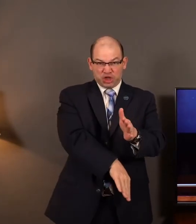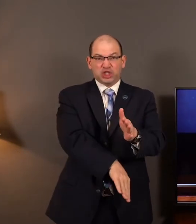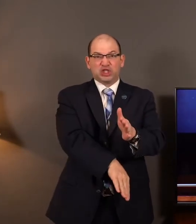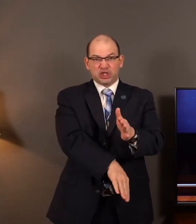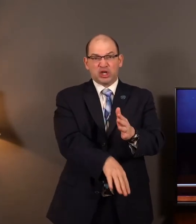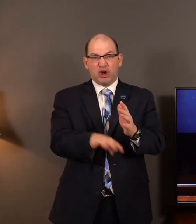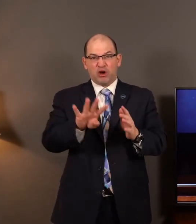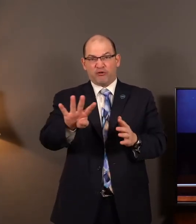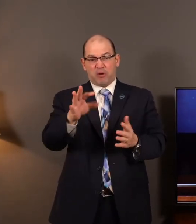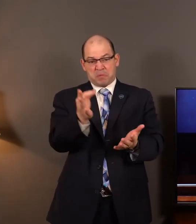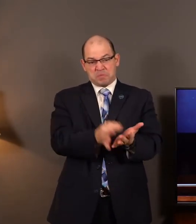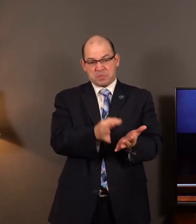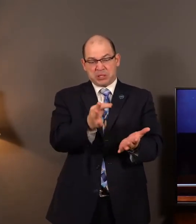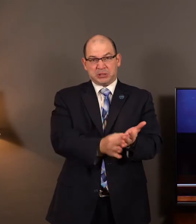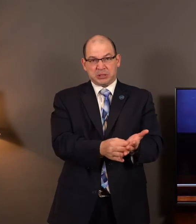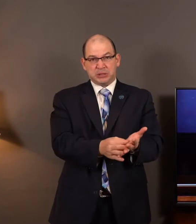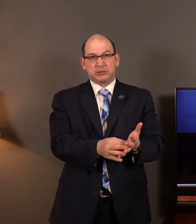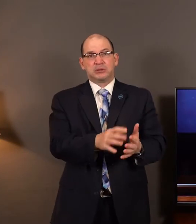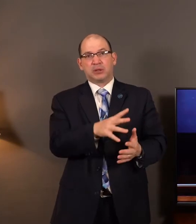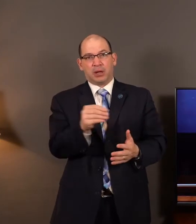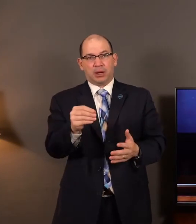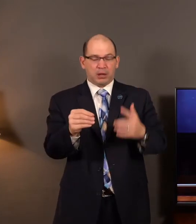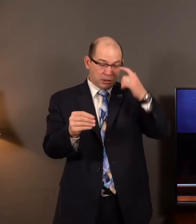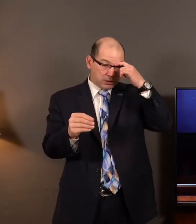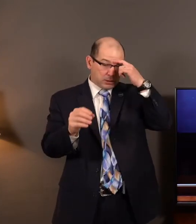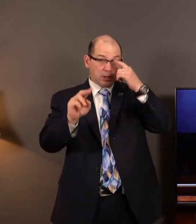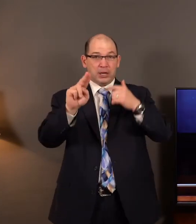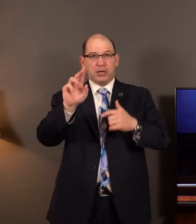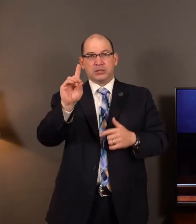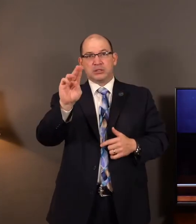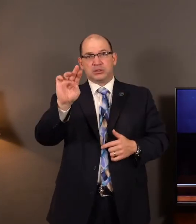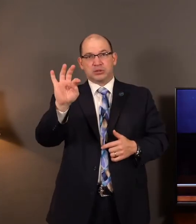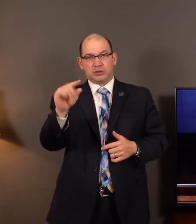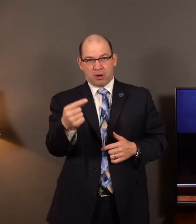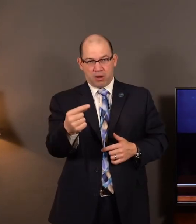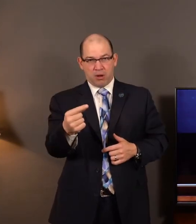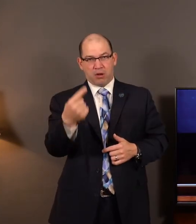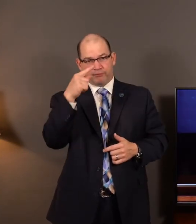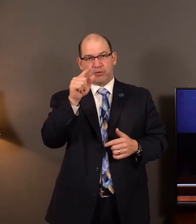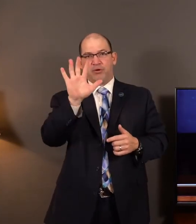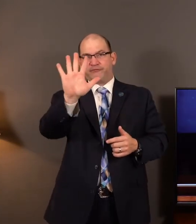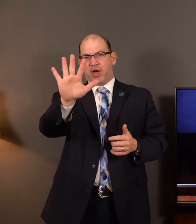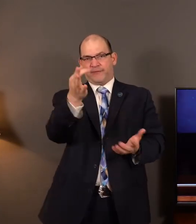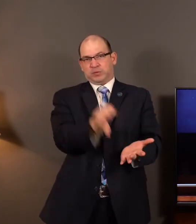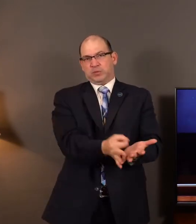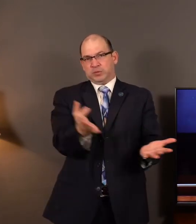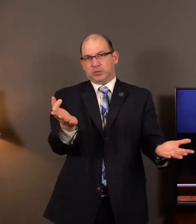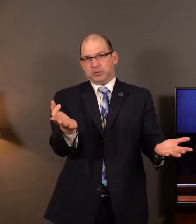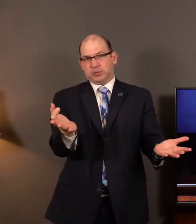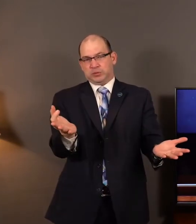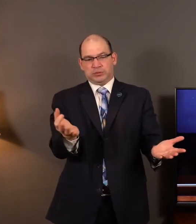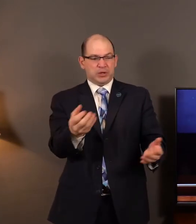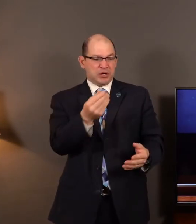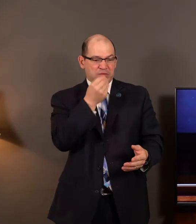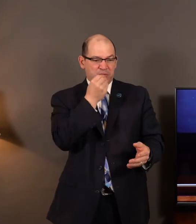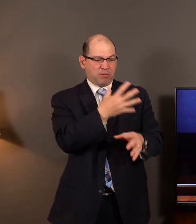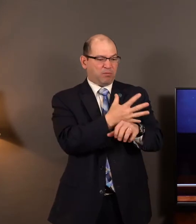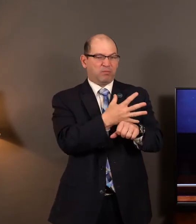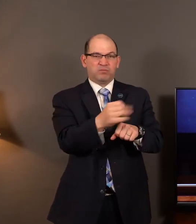dove's dung for five pieces of silver. So, there's no food left in the city of Samaria. They're under siege.